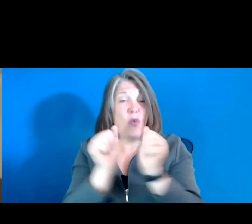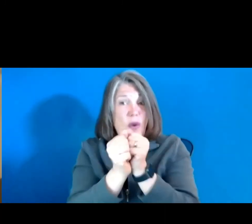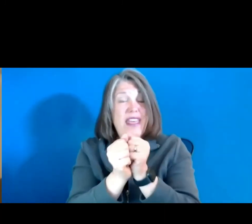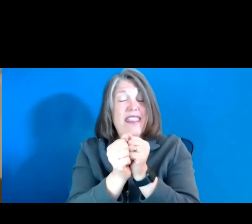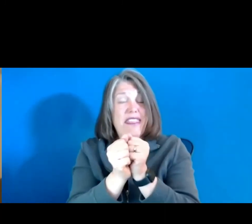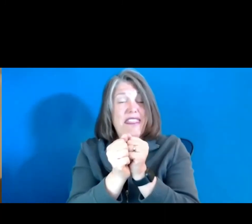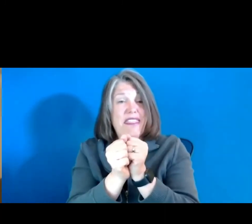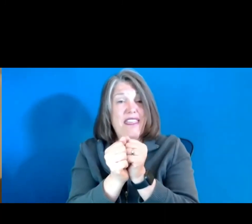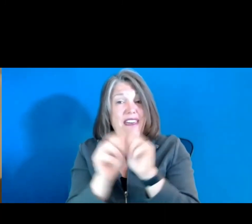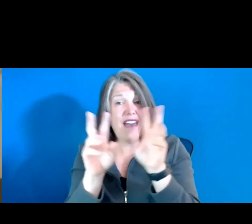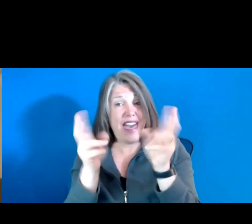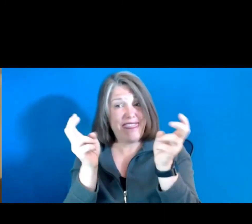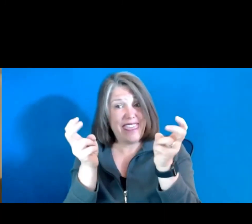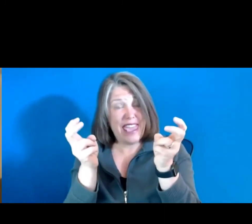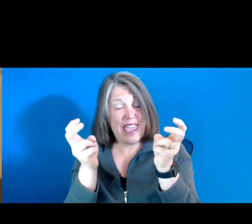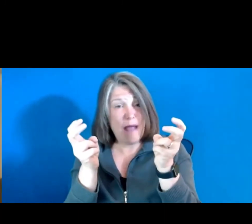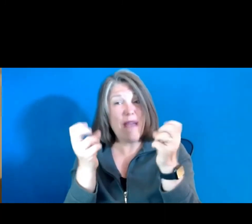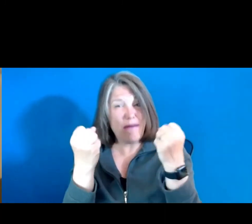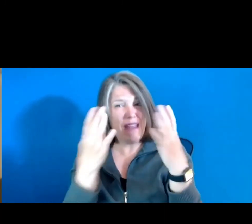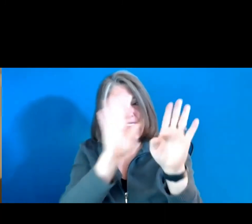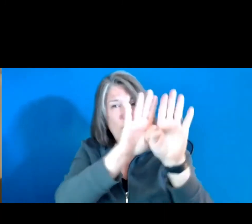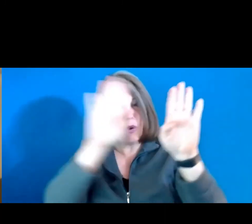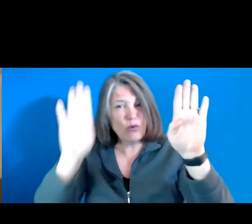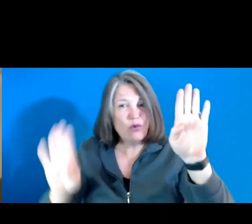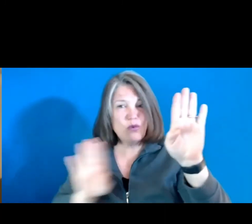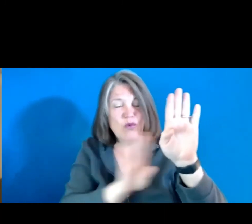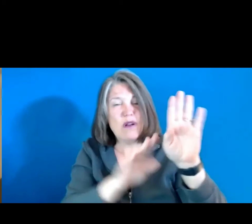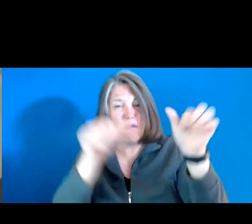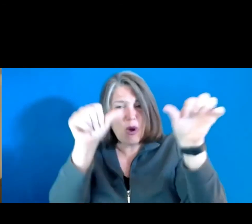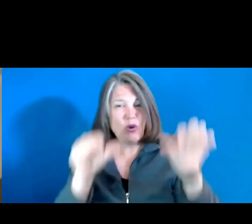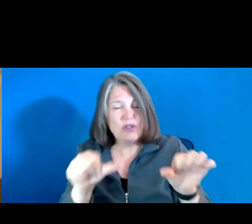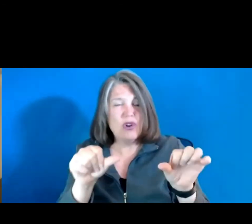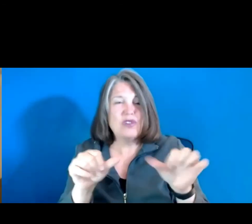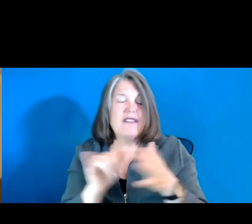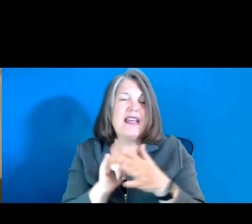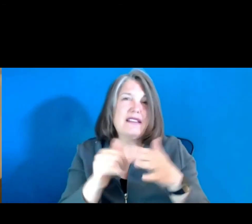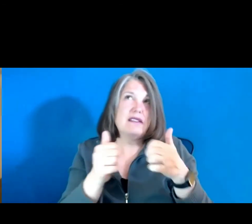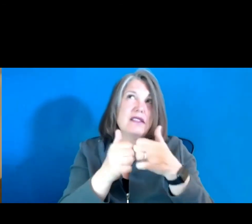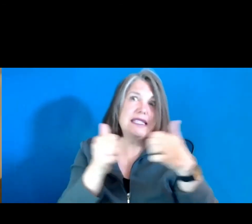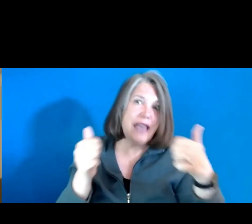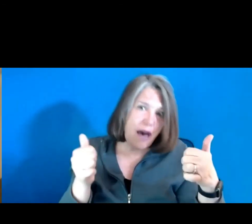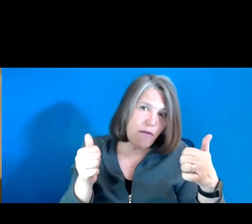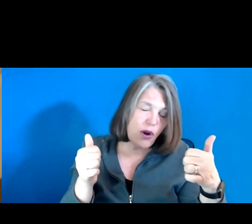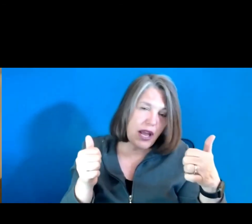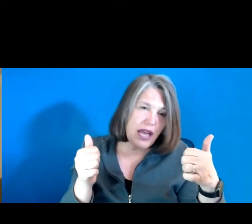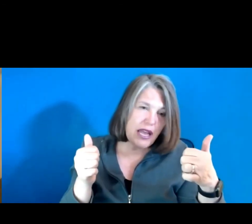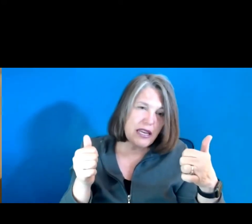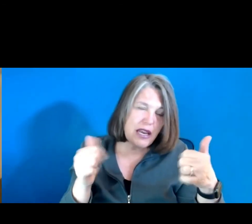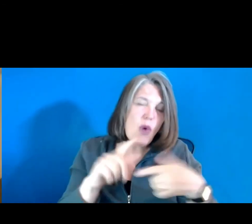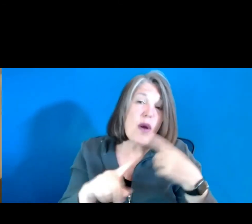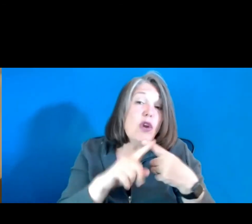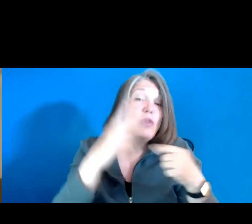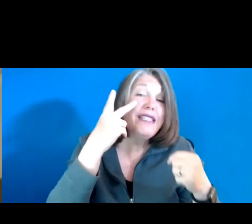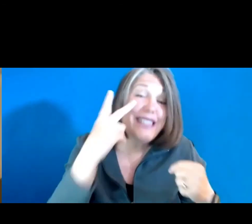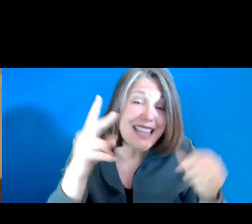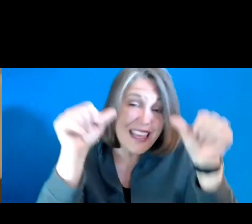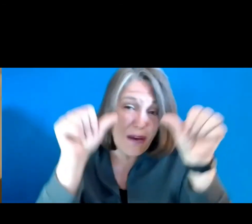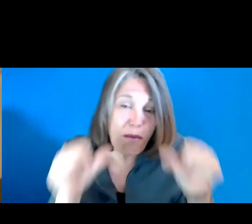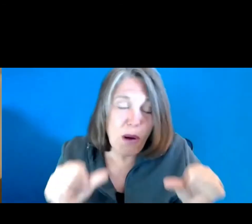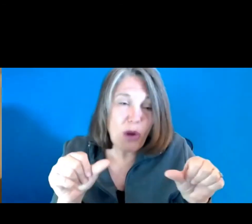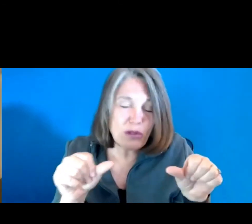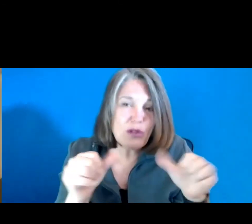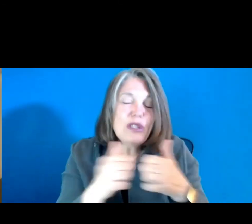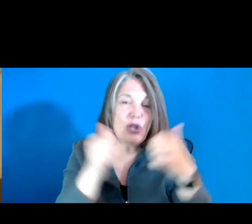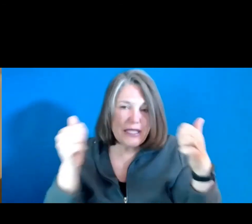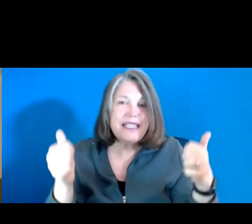proposed. And those would be also separate, when it gets to seeing those posters, those would be